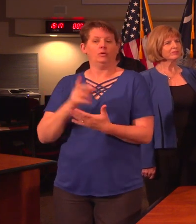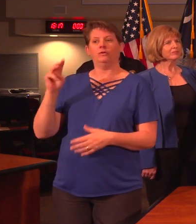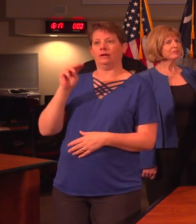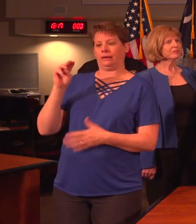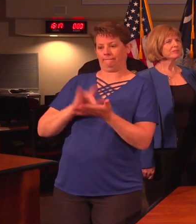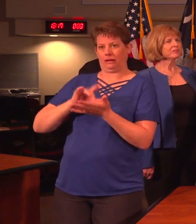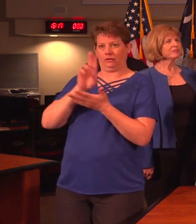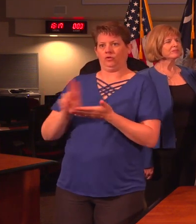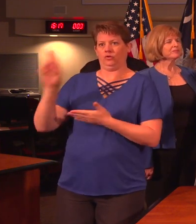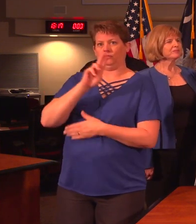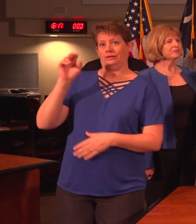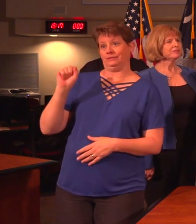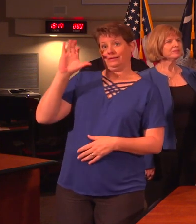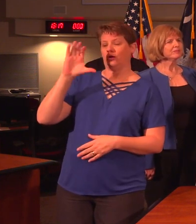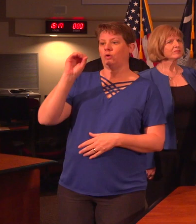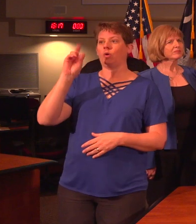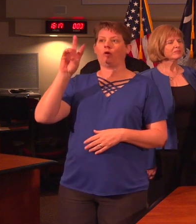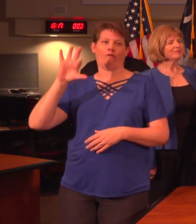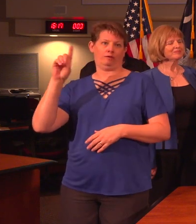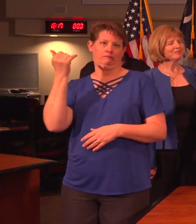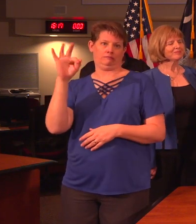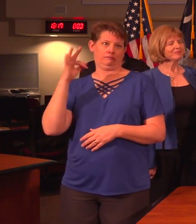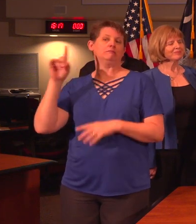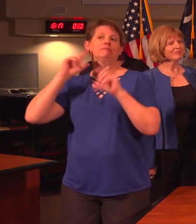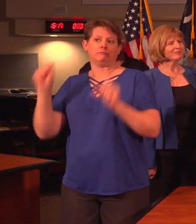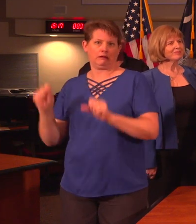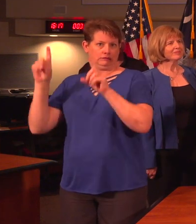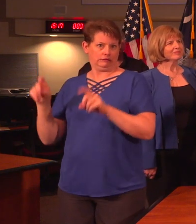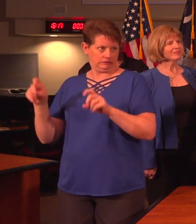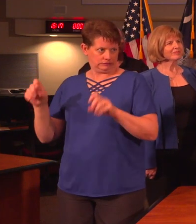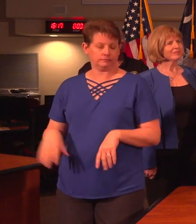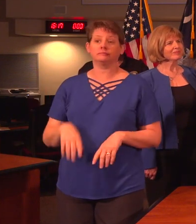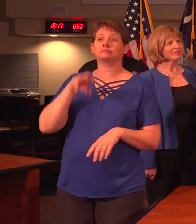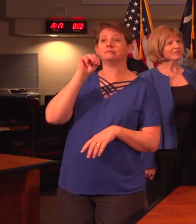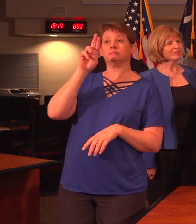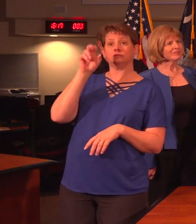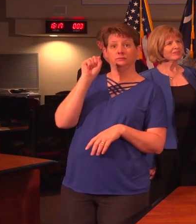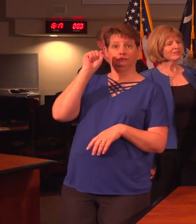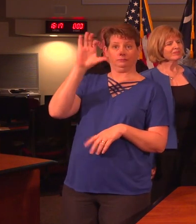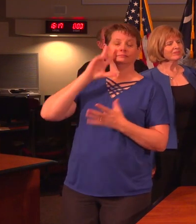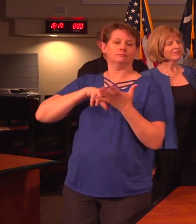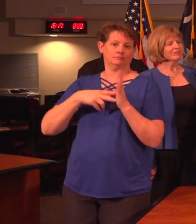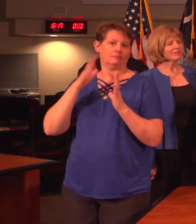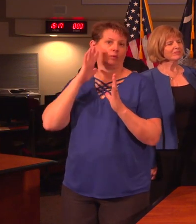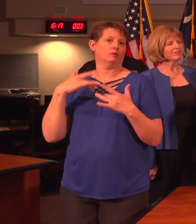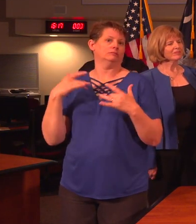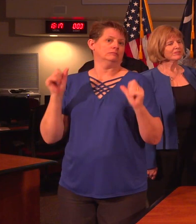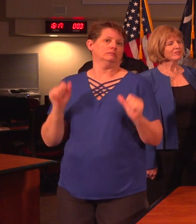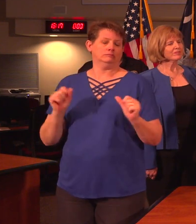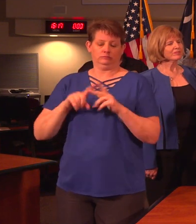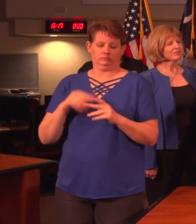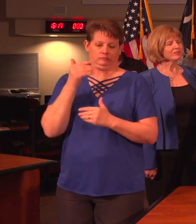for COVID-19 testing. MUSC has said that they will likely start